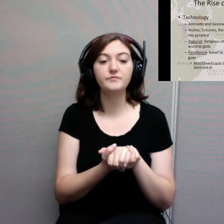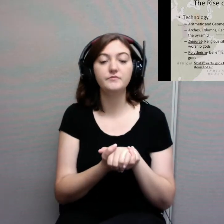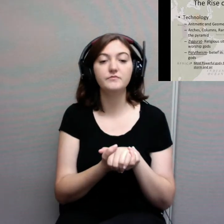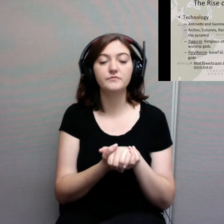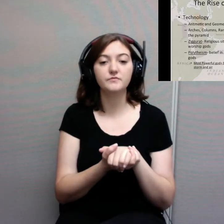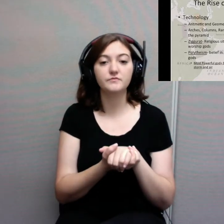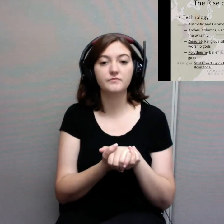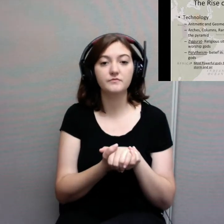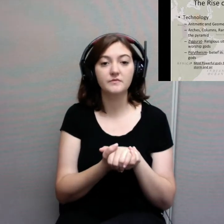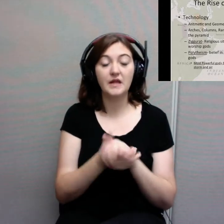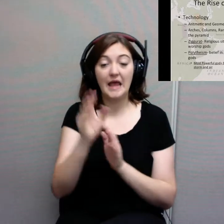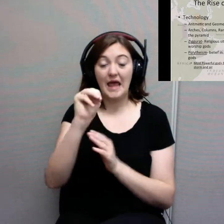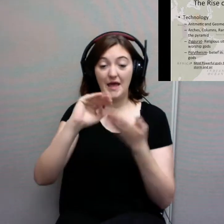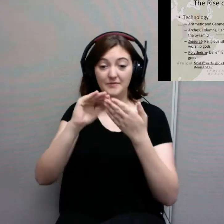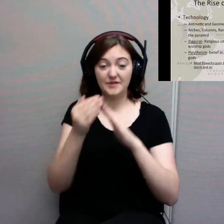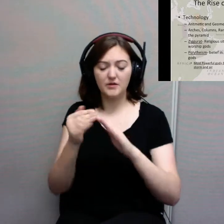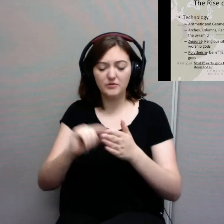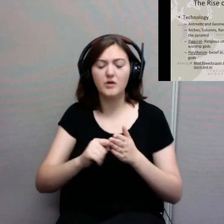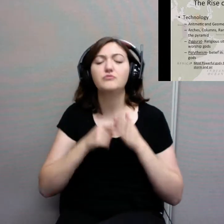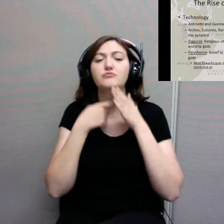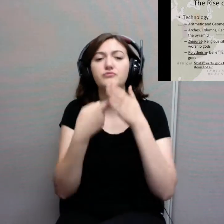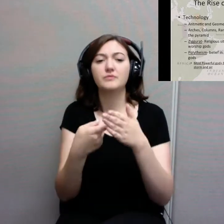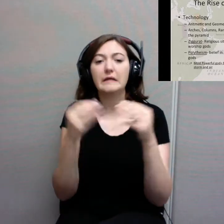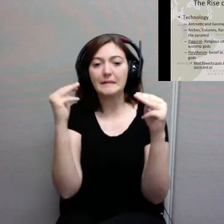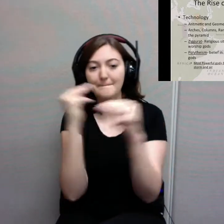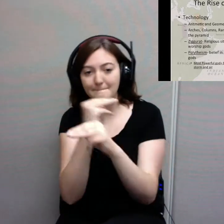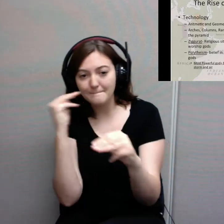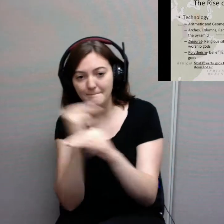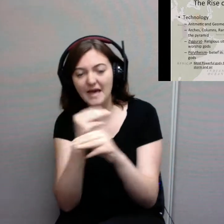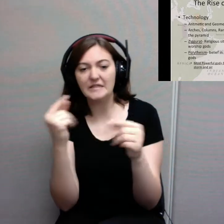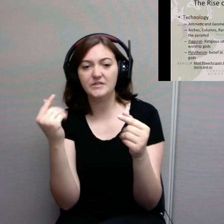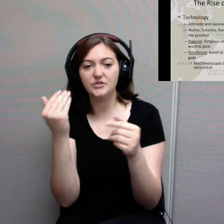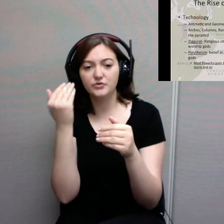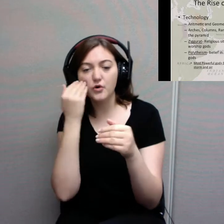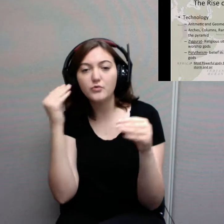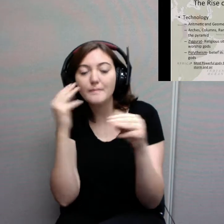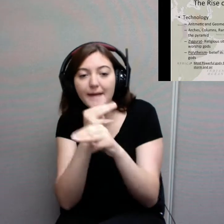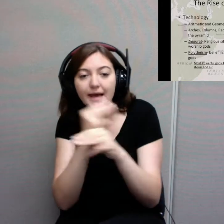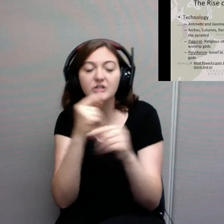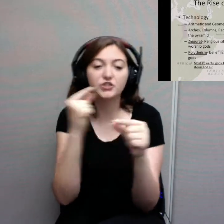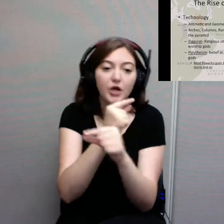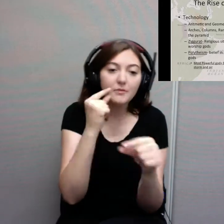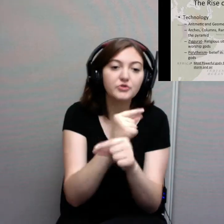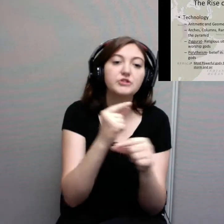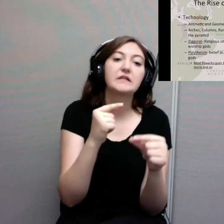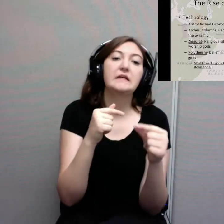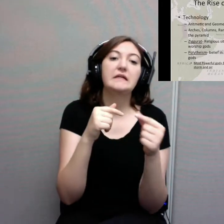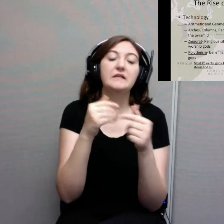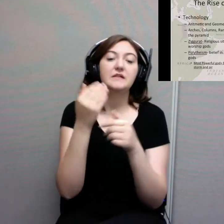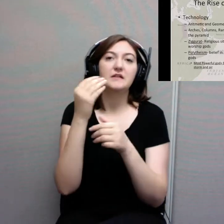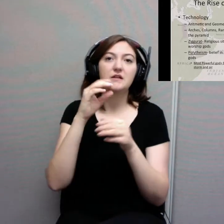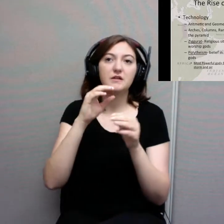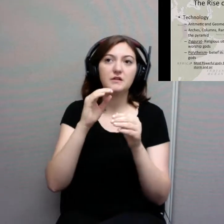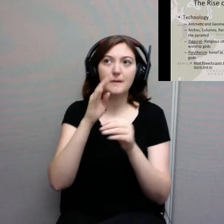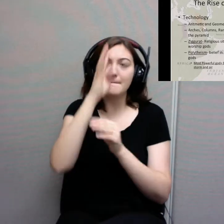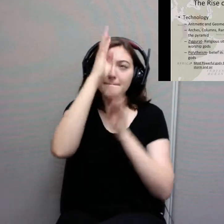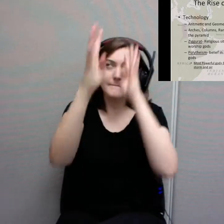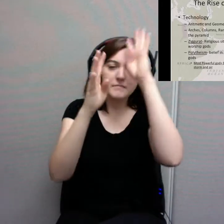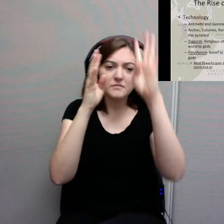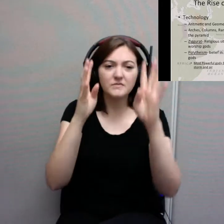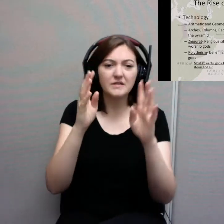arithmetic, math, and geometry. We're going to see the invention of different architectural styles like arches,